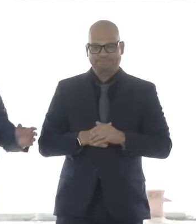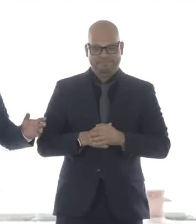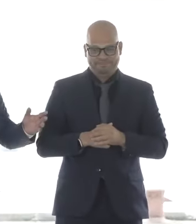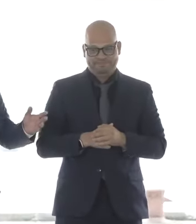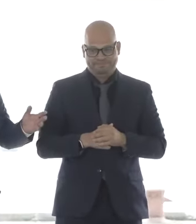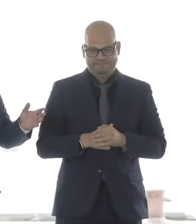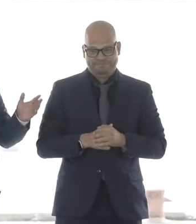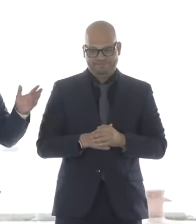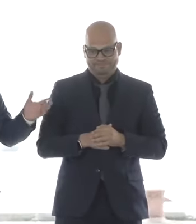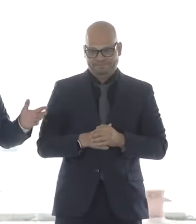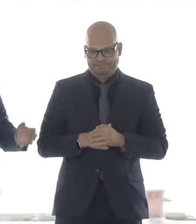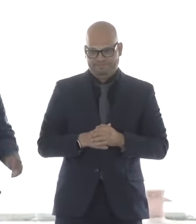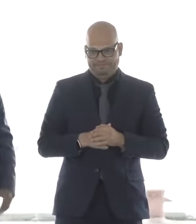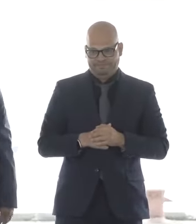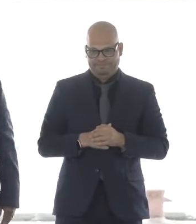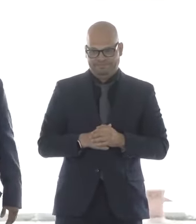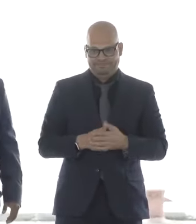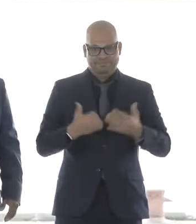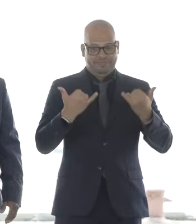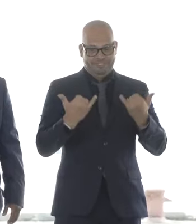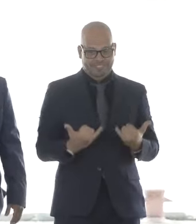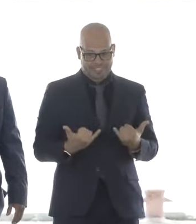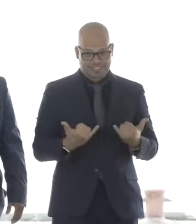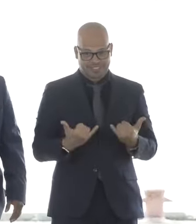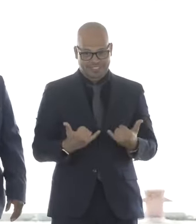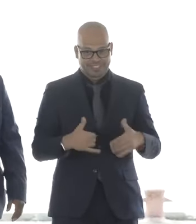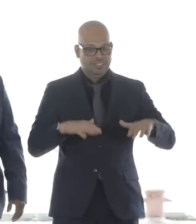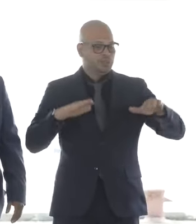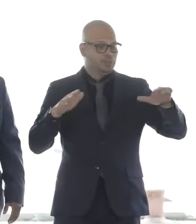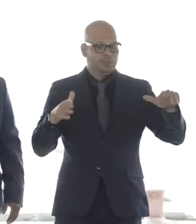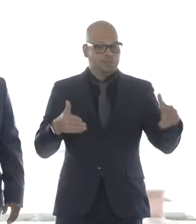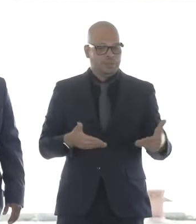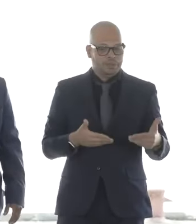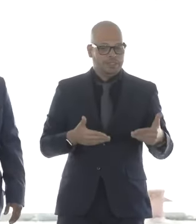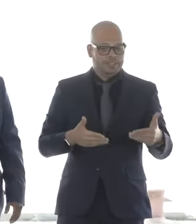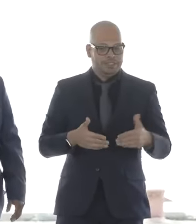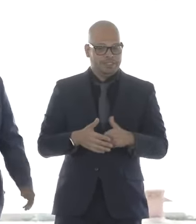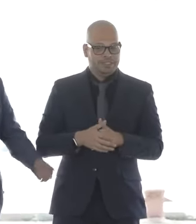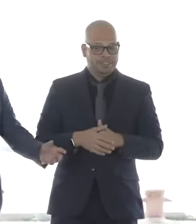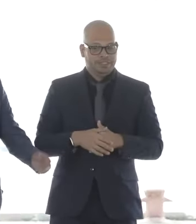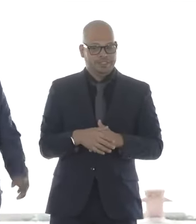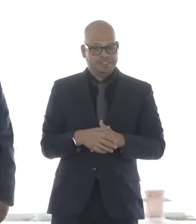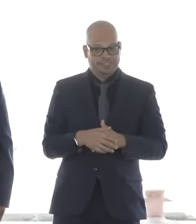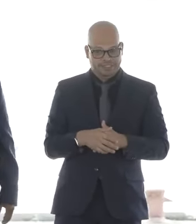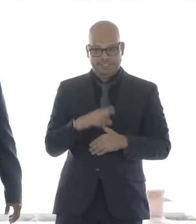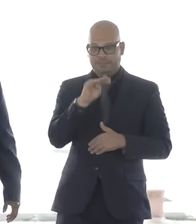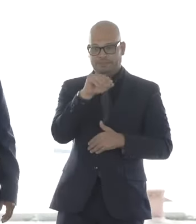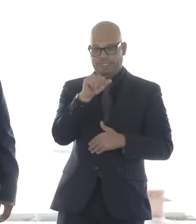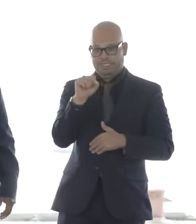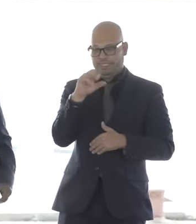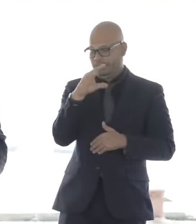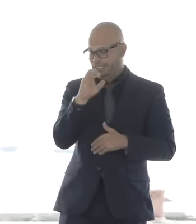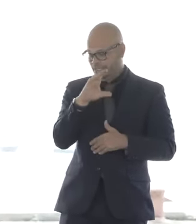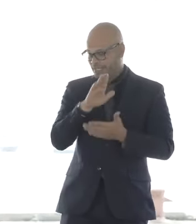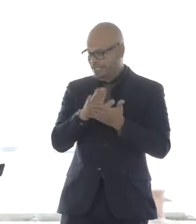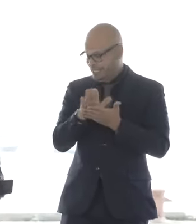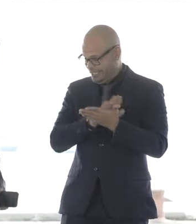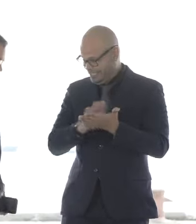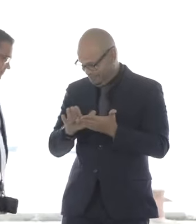And now, I would like to introduce the CEO of the Mass Clean Energy Center, Dr. Emily Reichert.